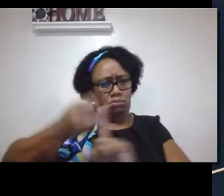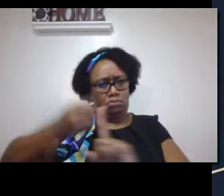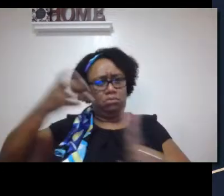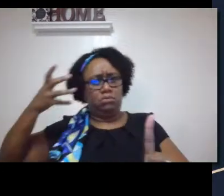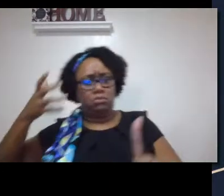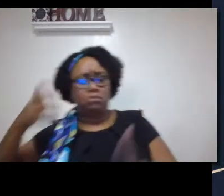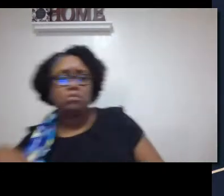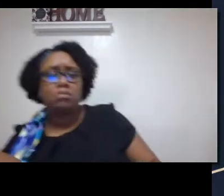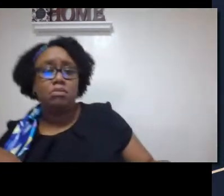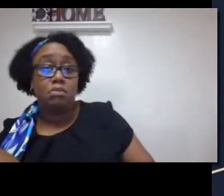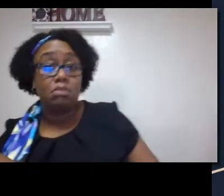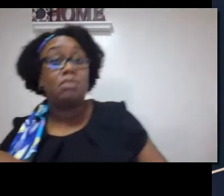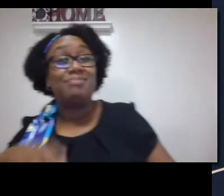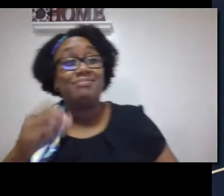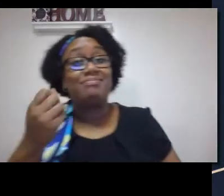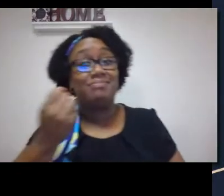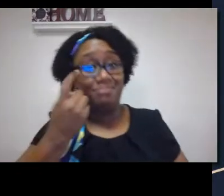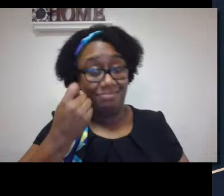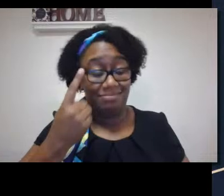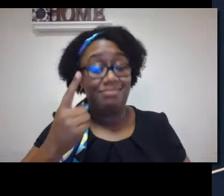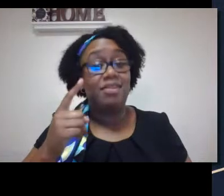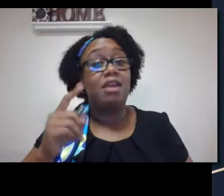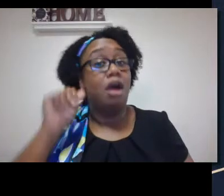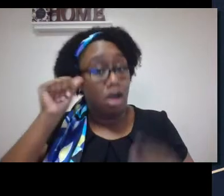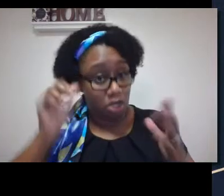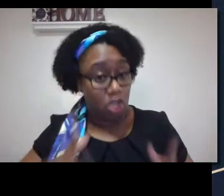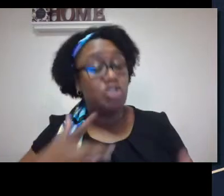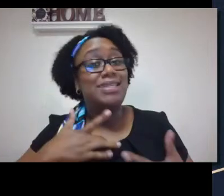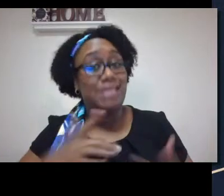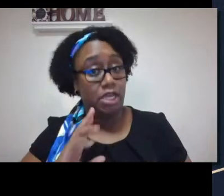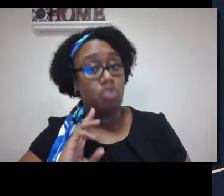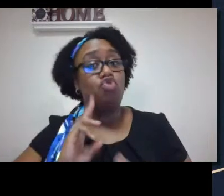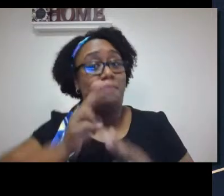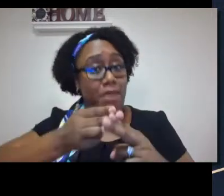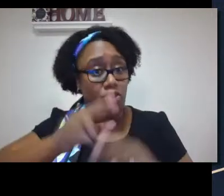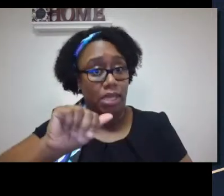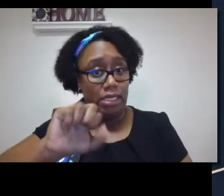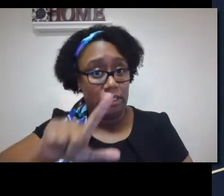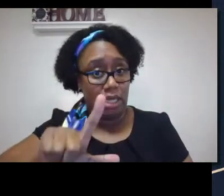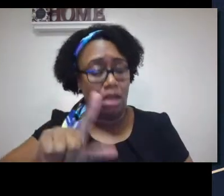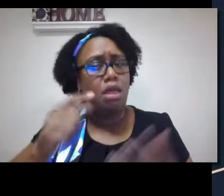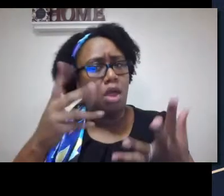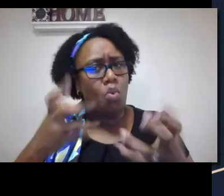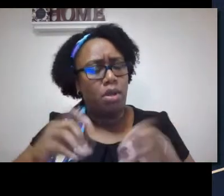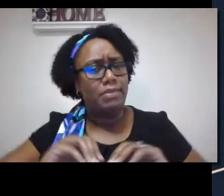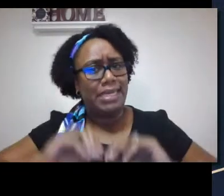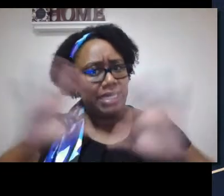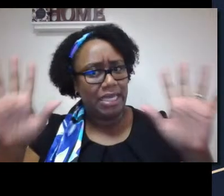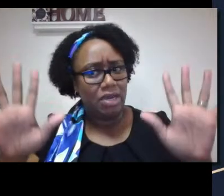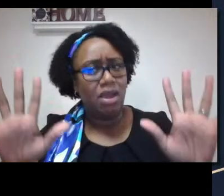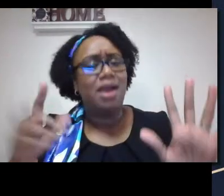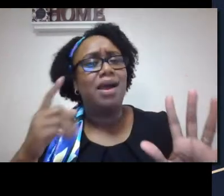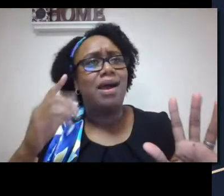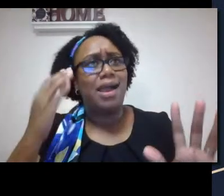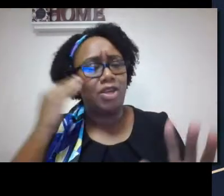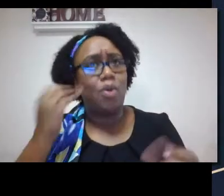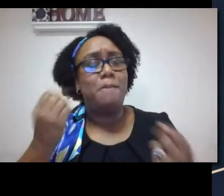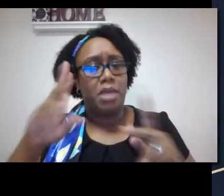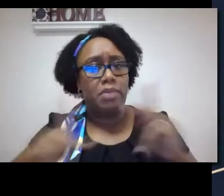how to develop spoken language. There's a lot of focus and a lot of expansion and a lot of talk about that.